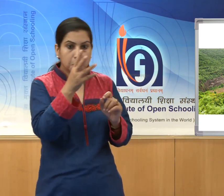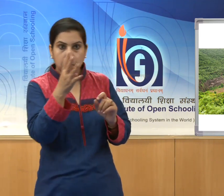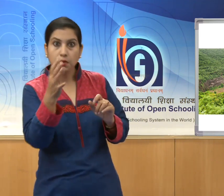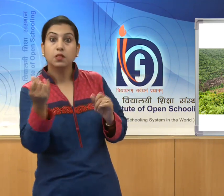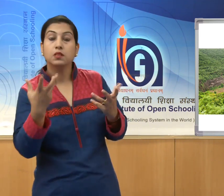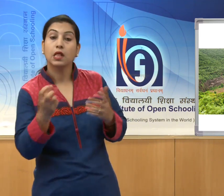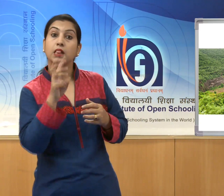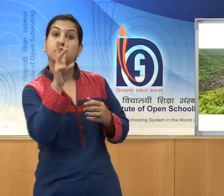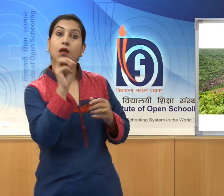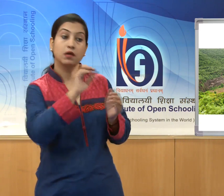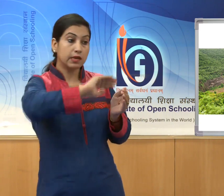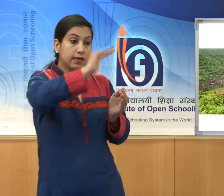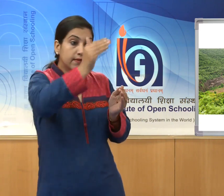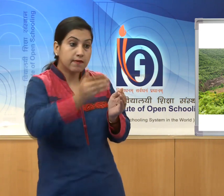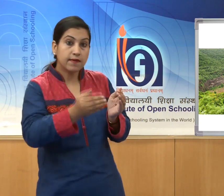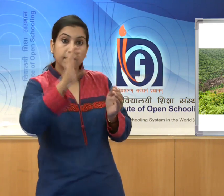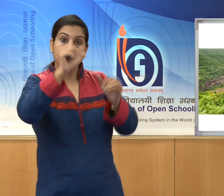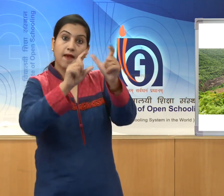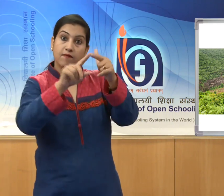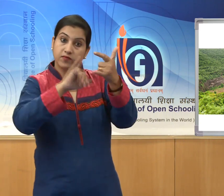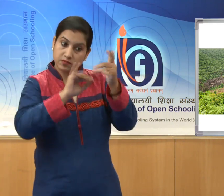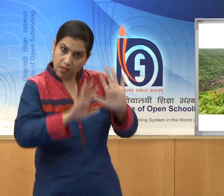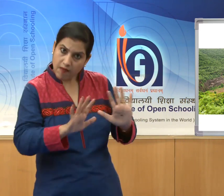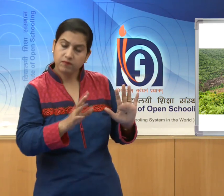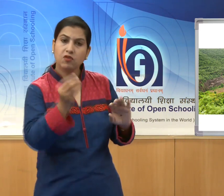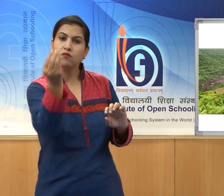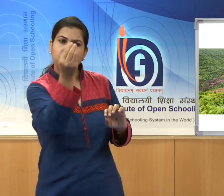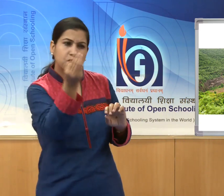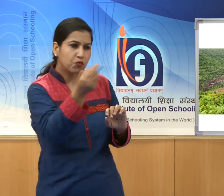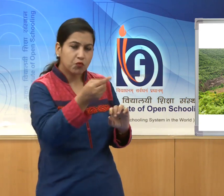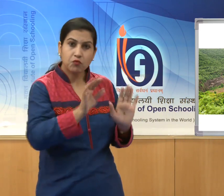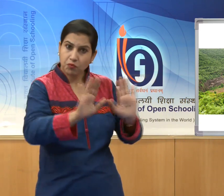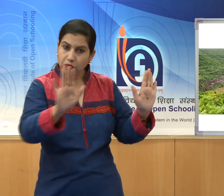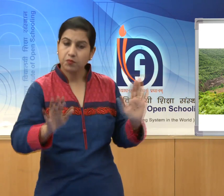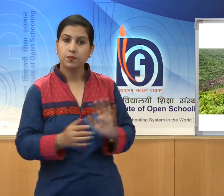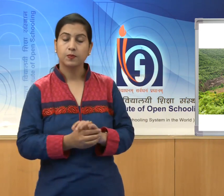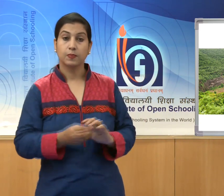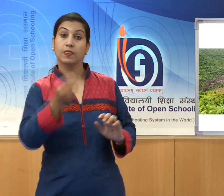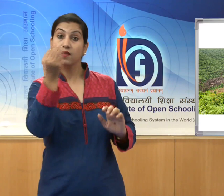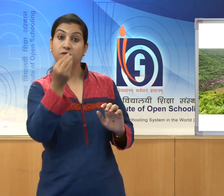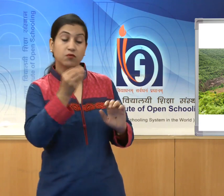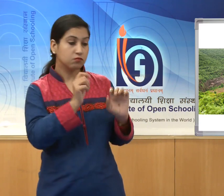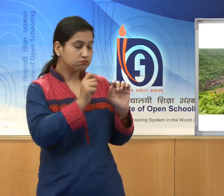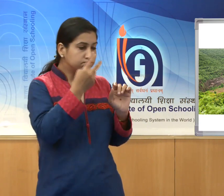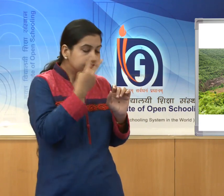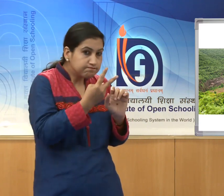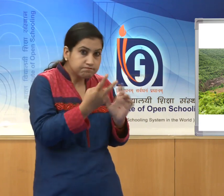Some of the caves served as